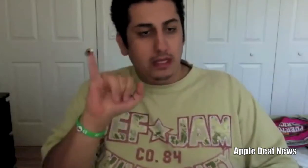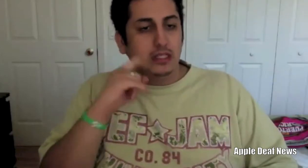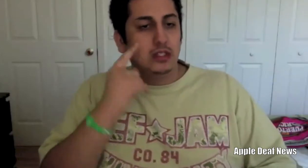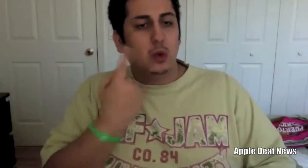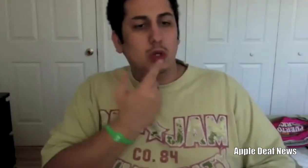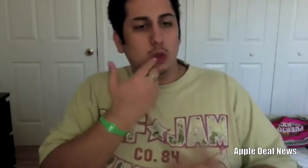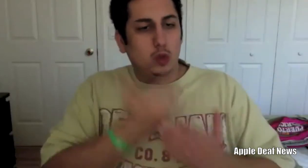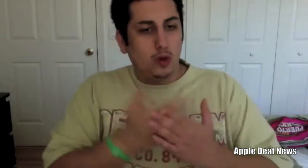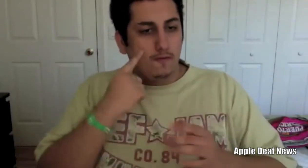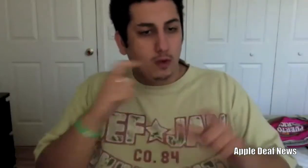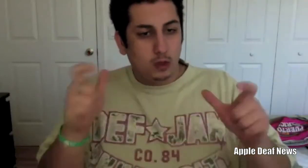good.